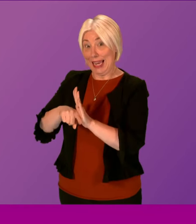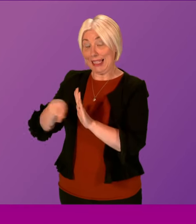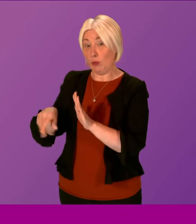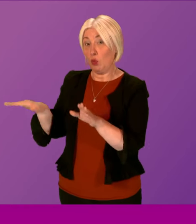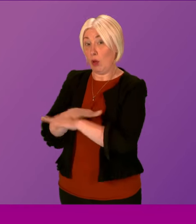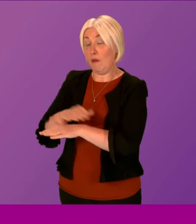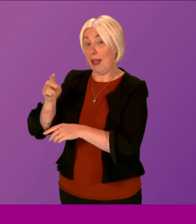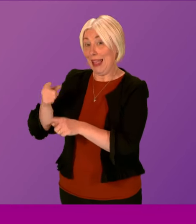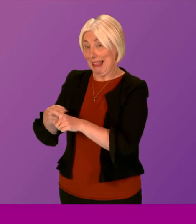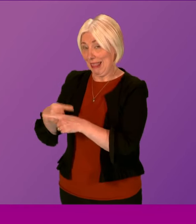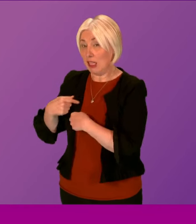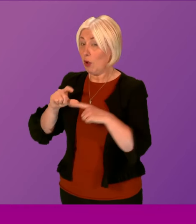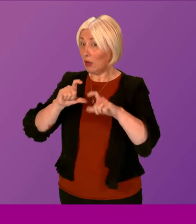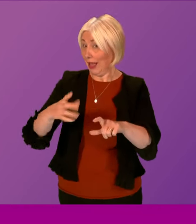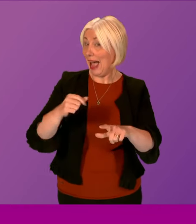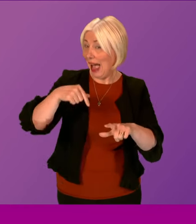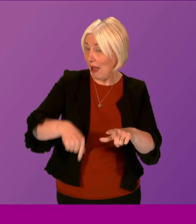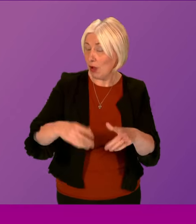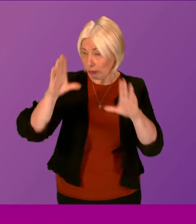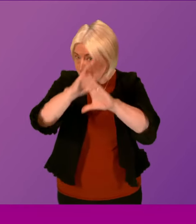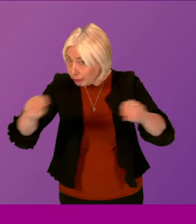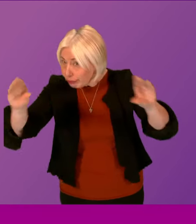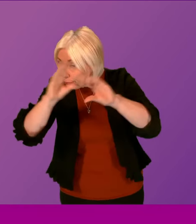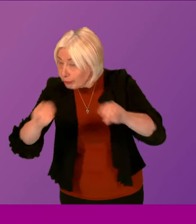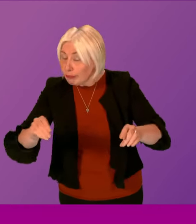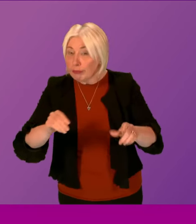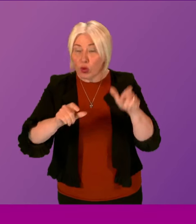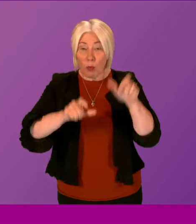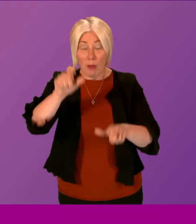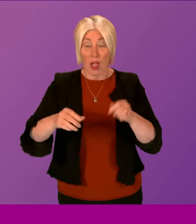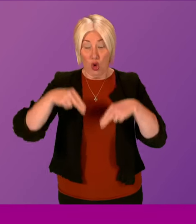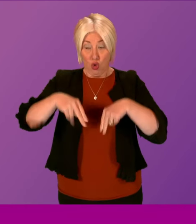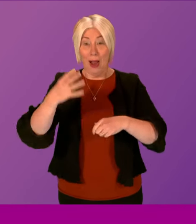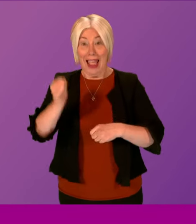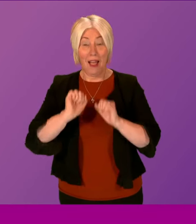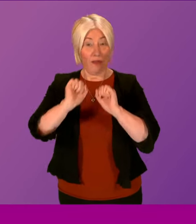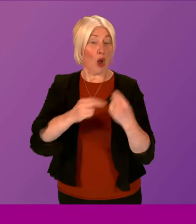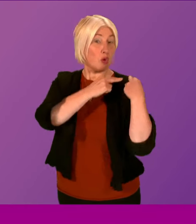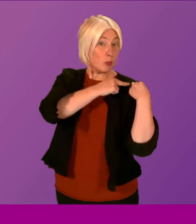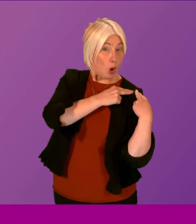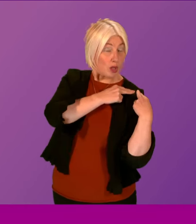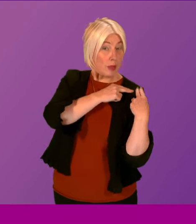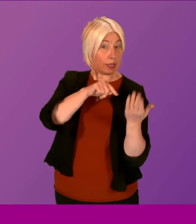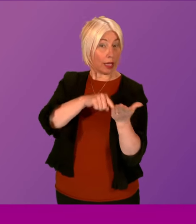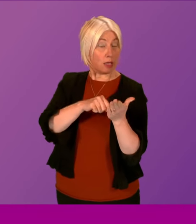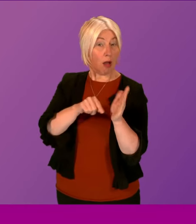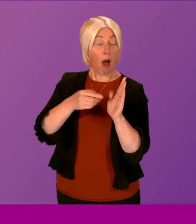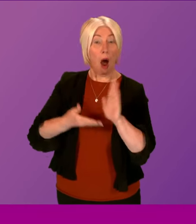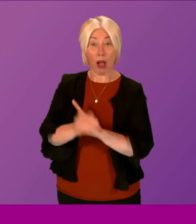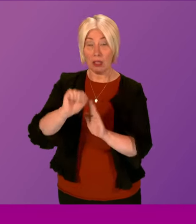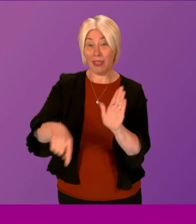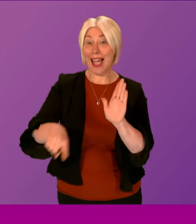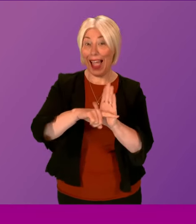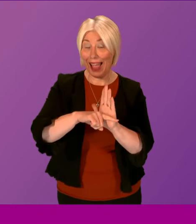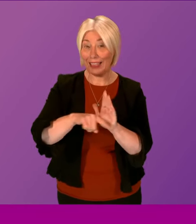We continue to work with partners to increase awareness of dog owners' responsibilities under the Livestock Worrying Act, including through